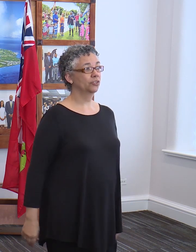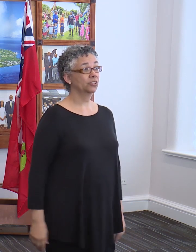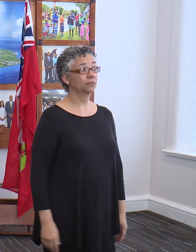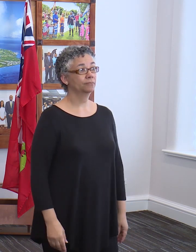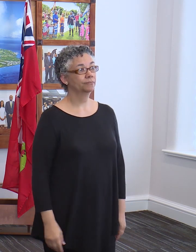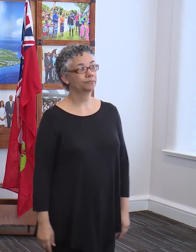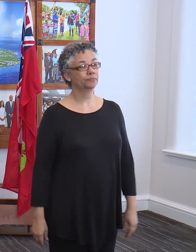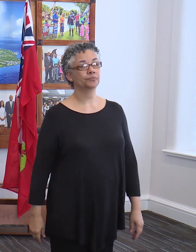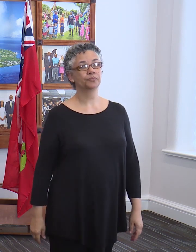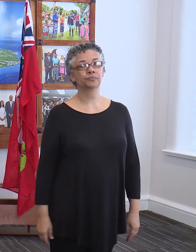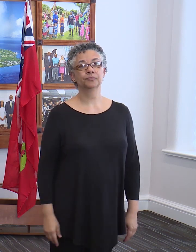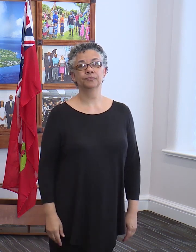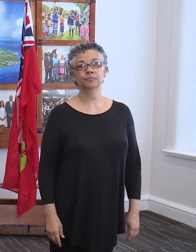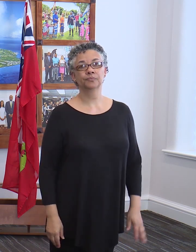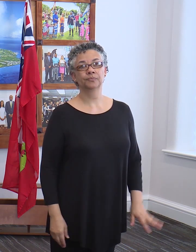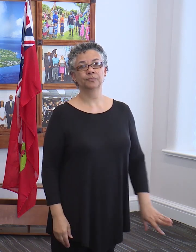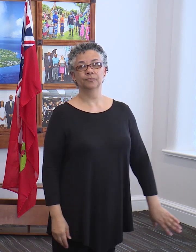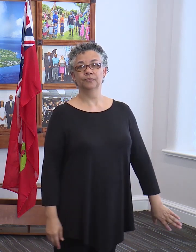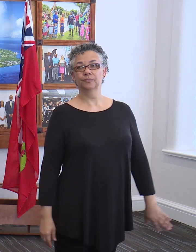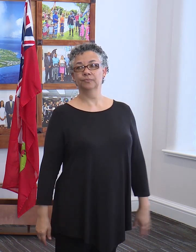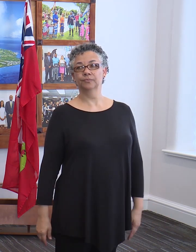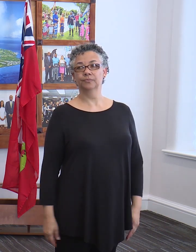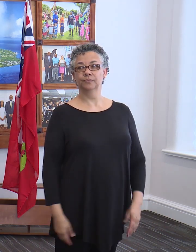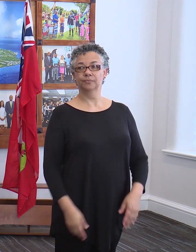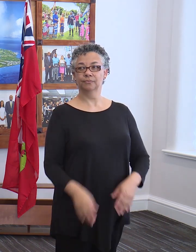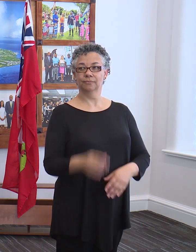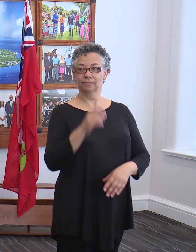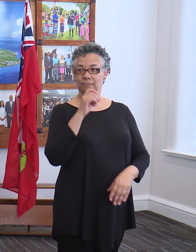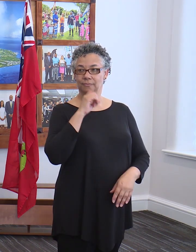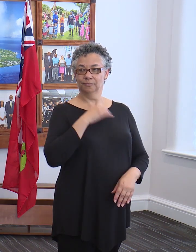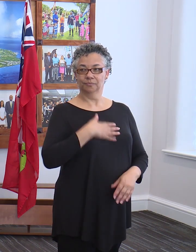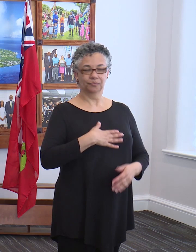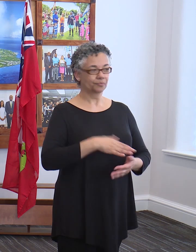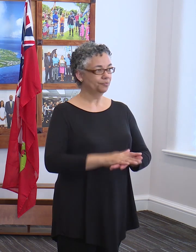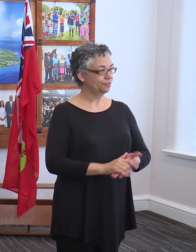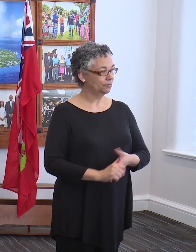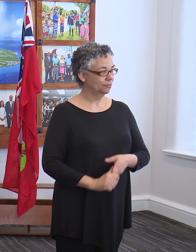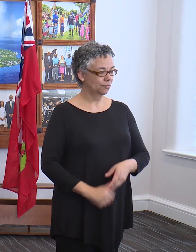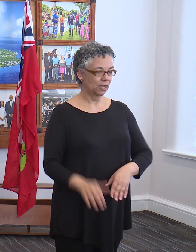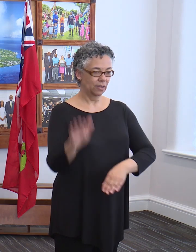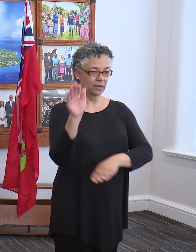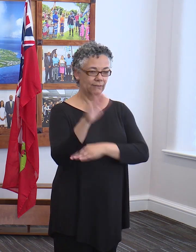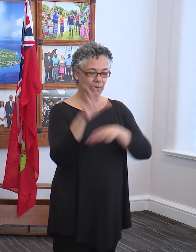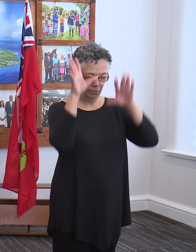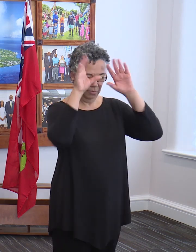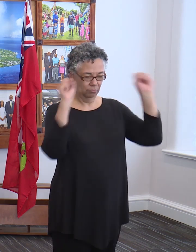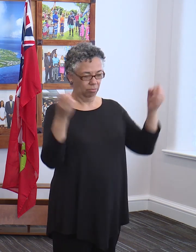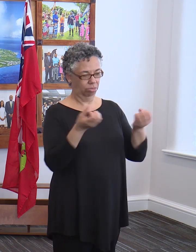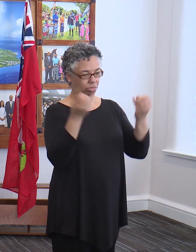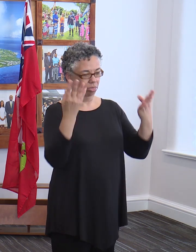Yes, good afternoon, Premier. Obviously, it's a lot to go through here, so very busy.